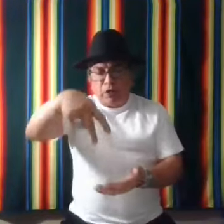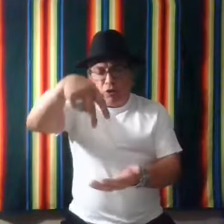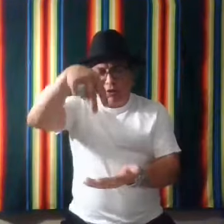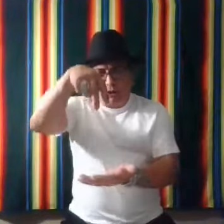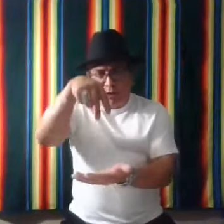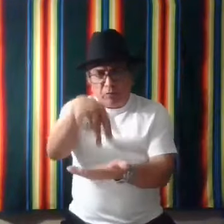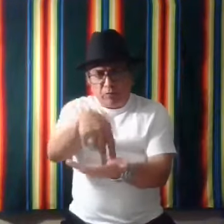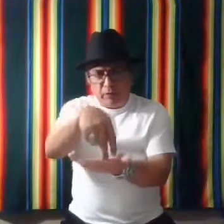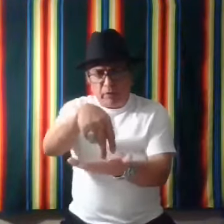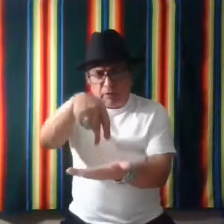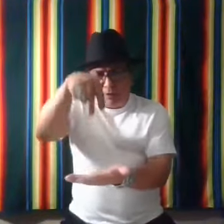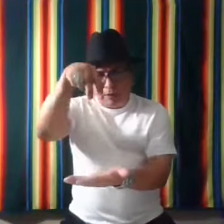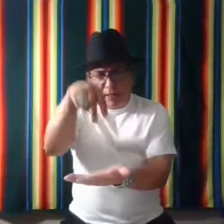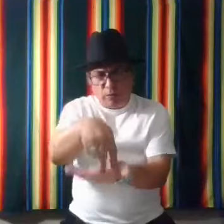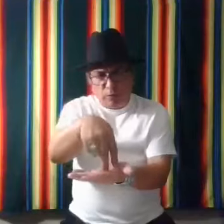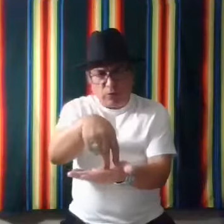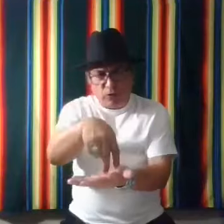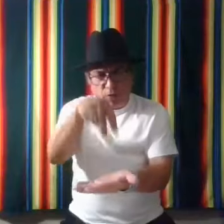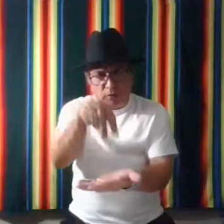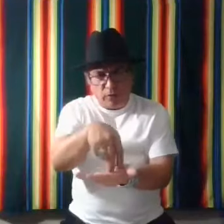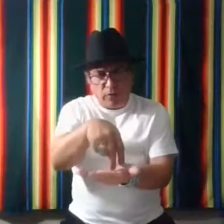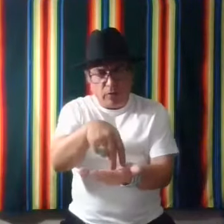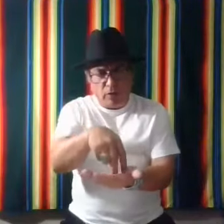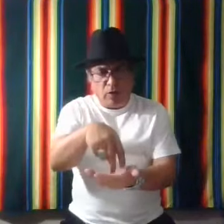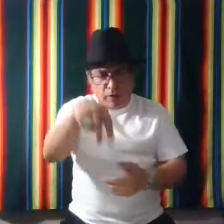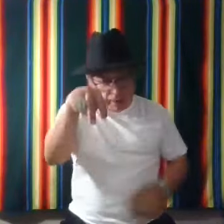you use this here as a downward motion. All right.